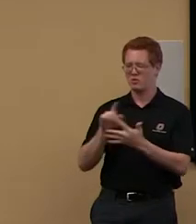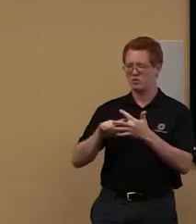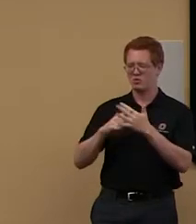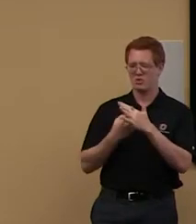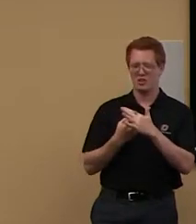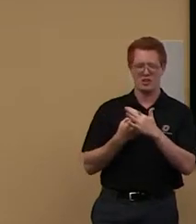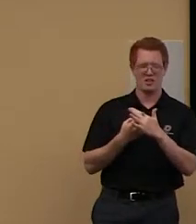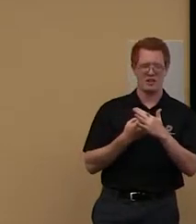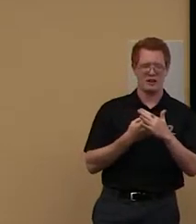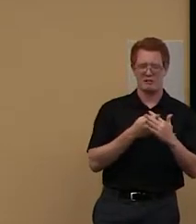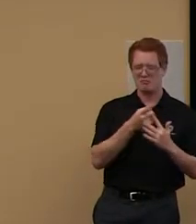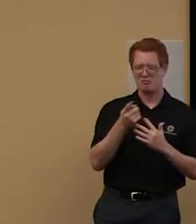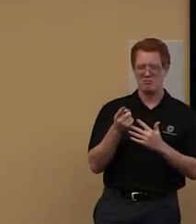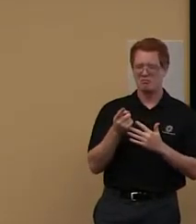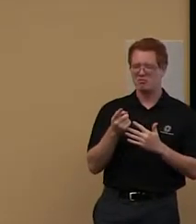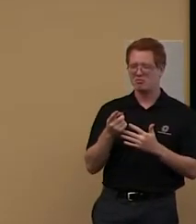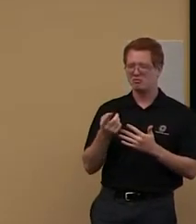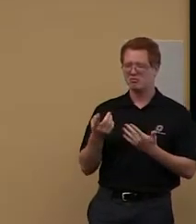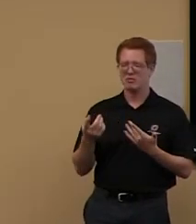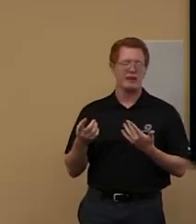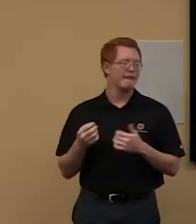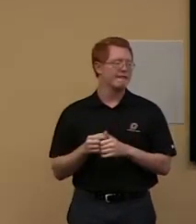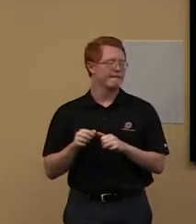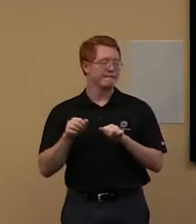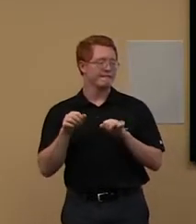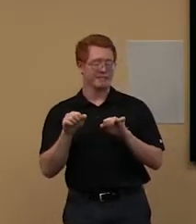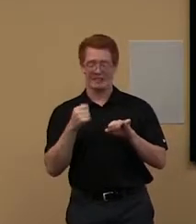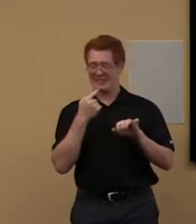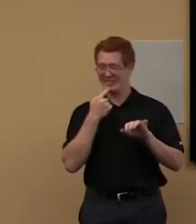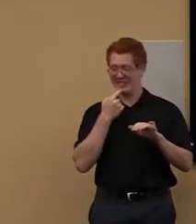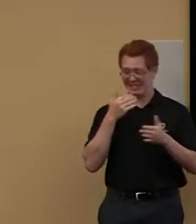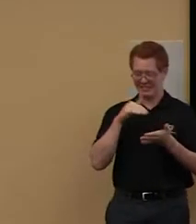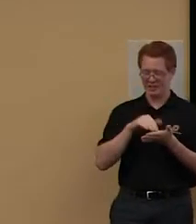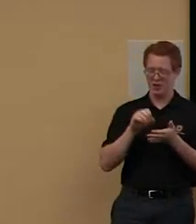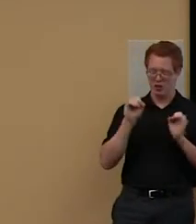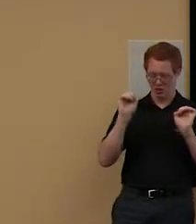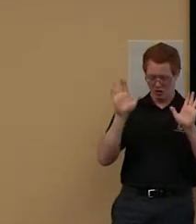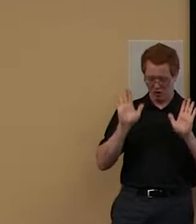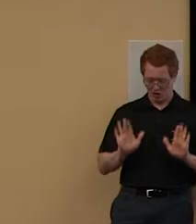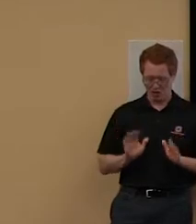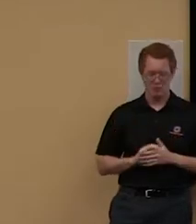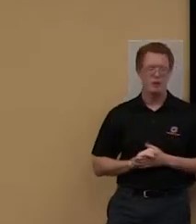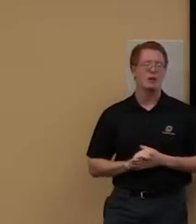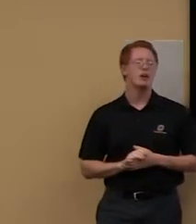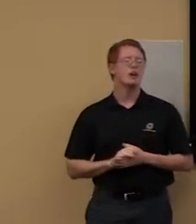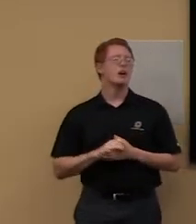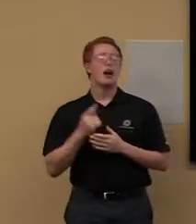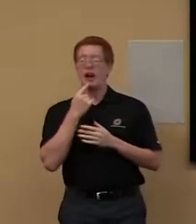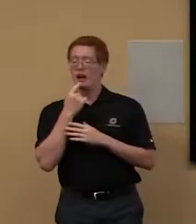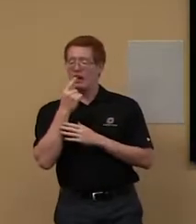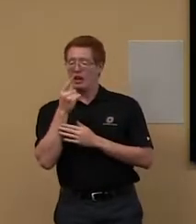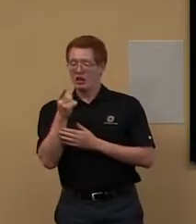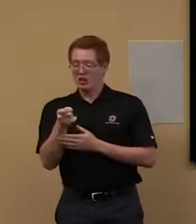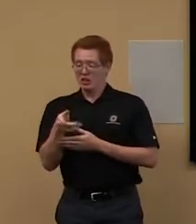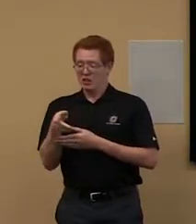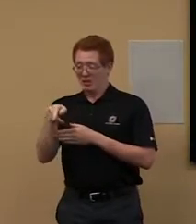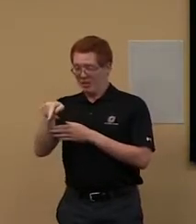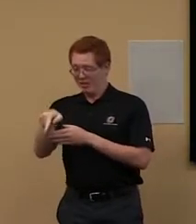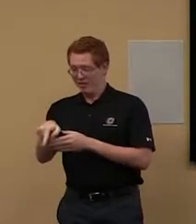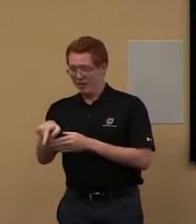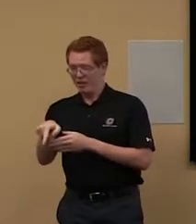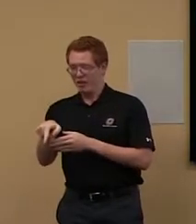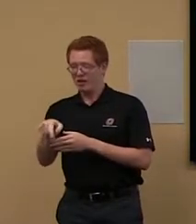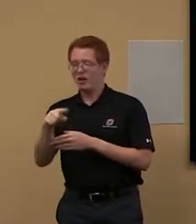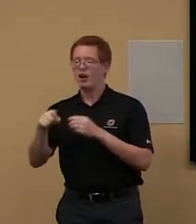Probably, okay, good. So then I can repeat myself. So this is good. Because I told them then about the graduate